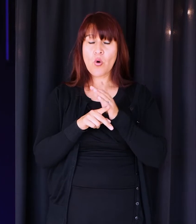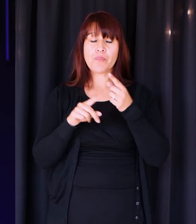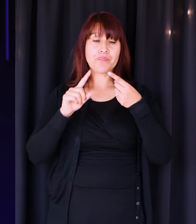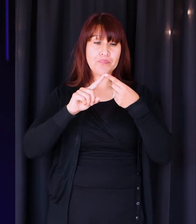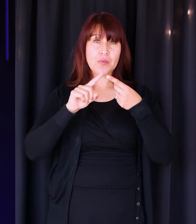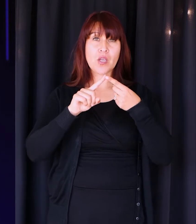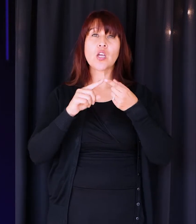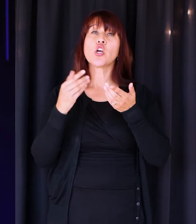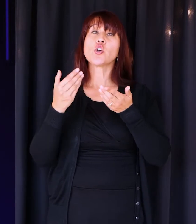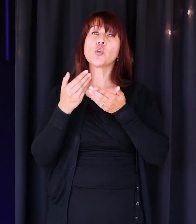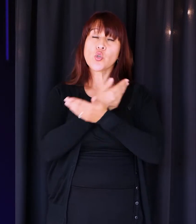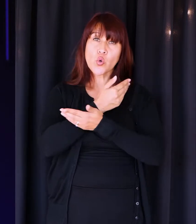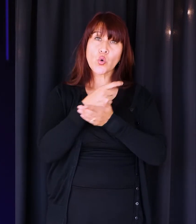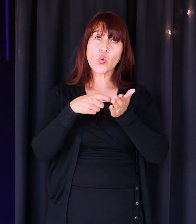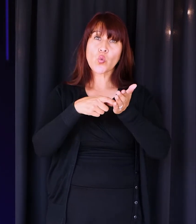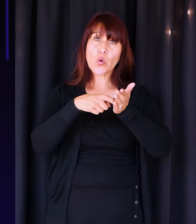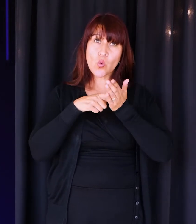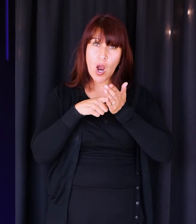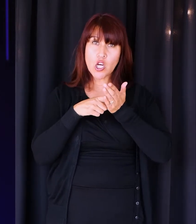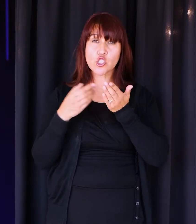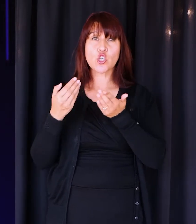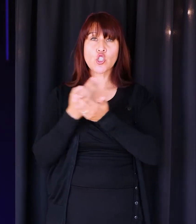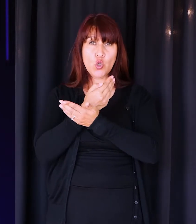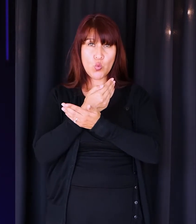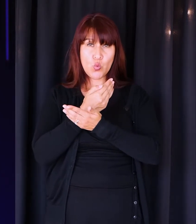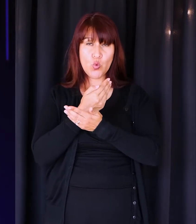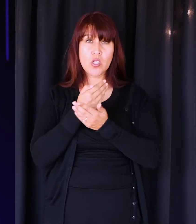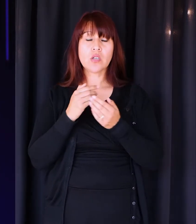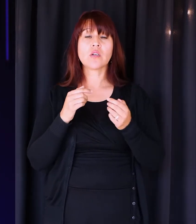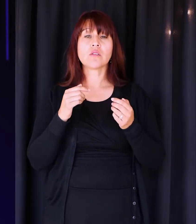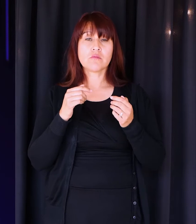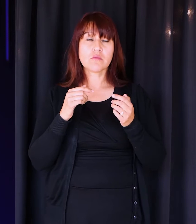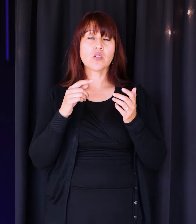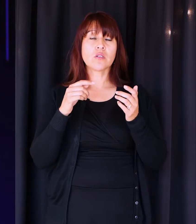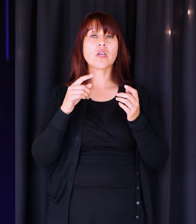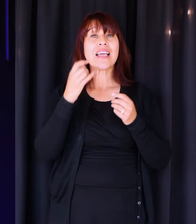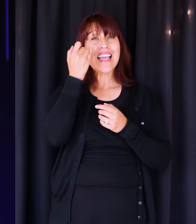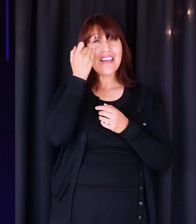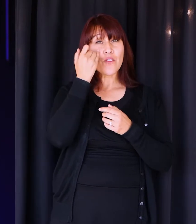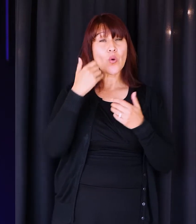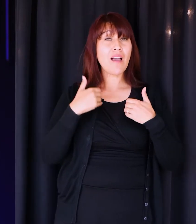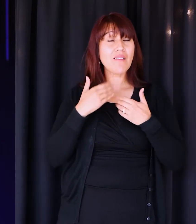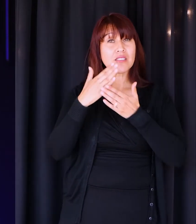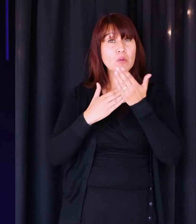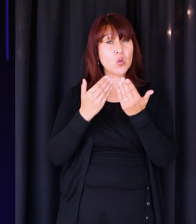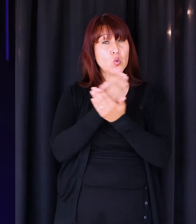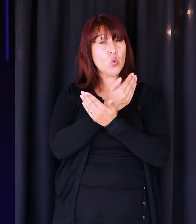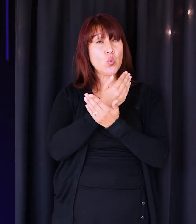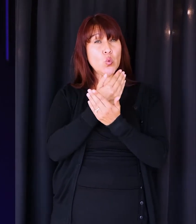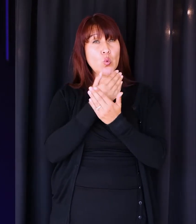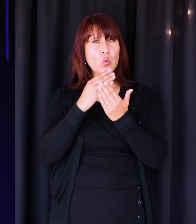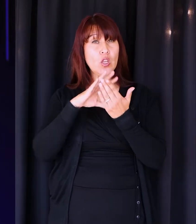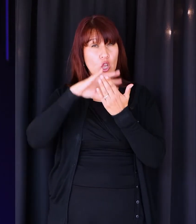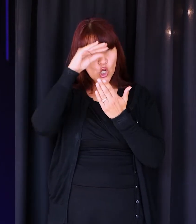New requires new. That's the principle. New requires new. If you're going to have some new things, some new